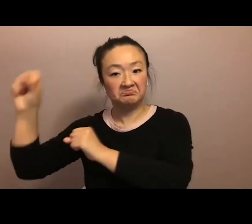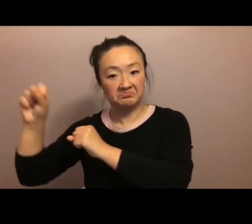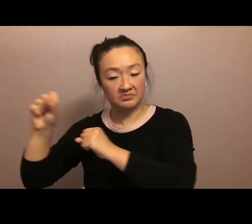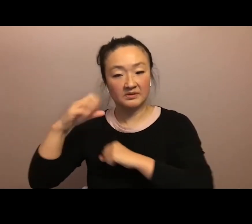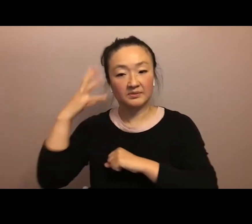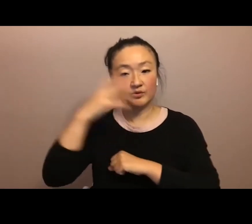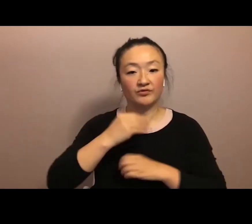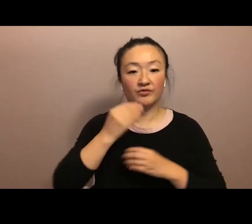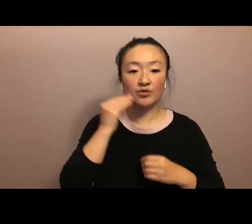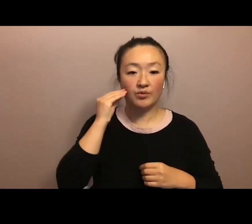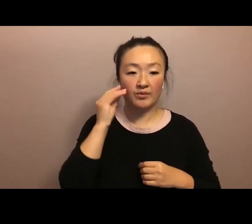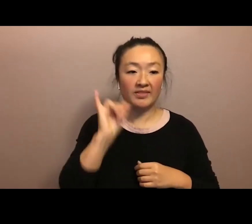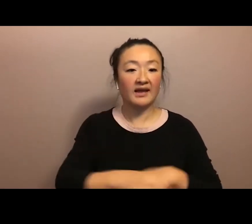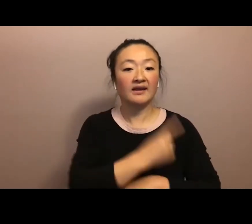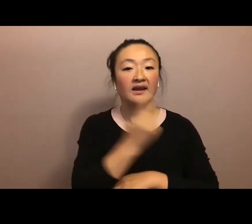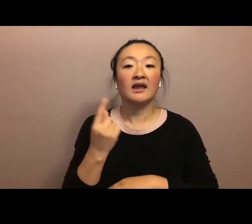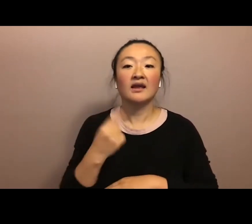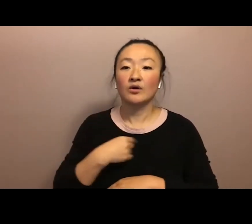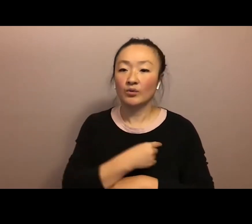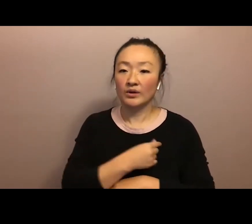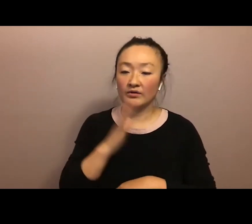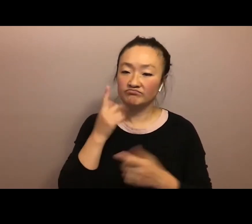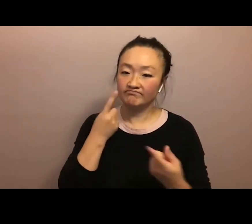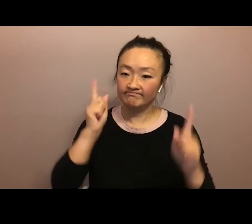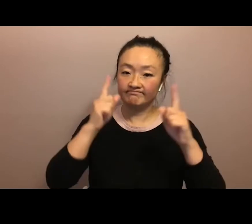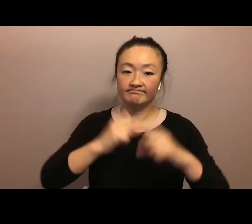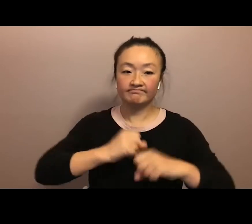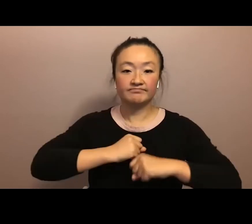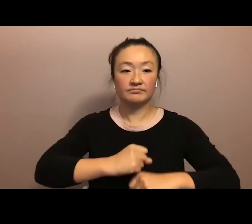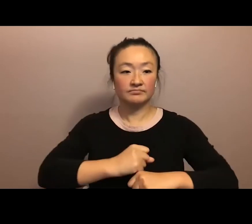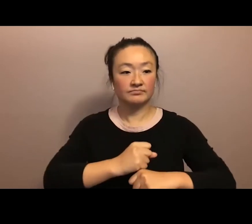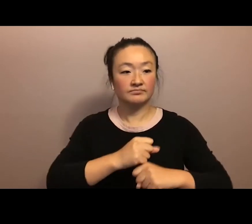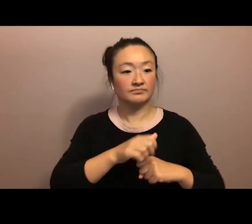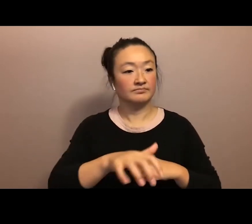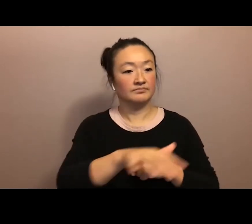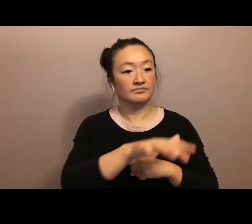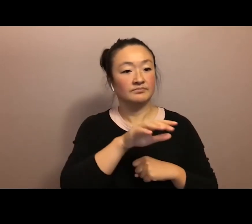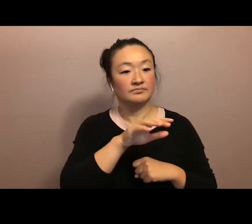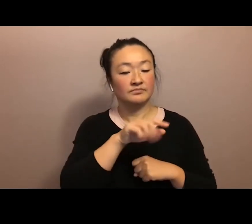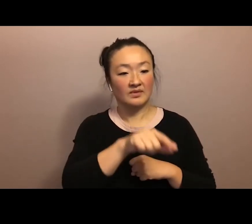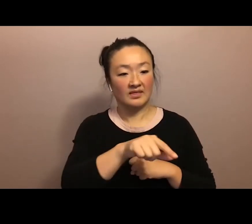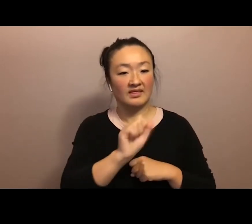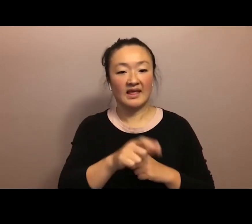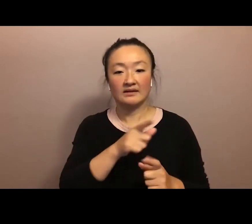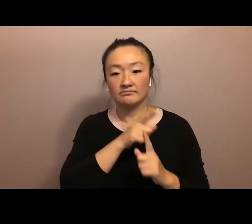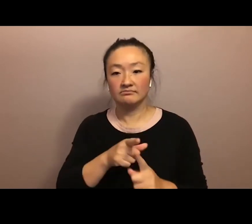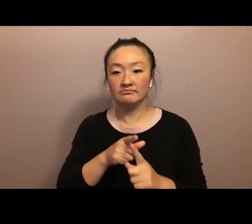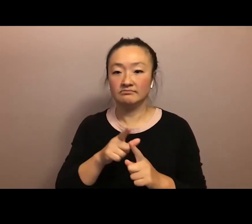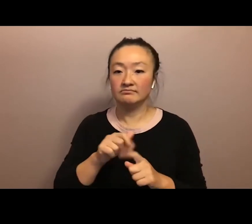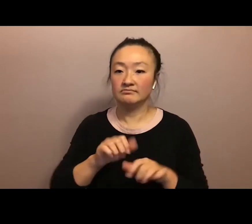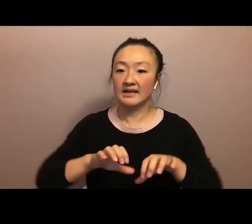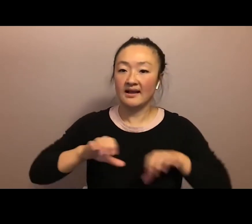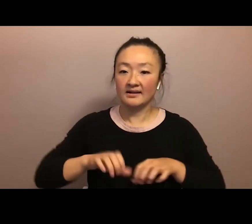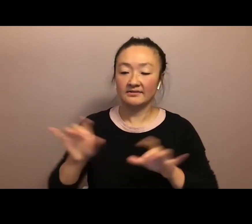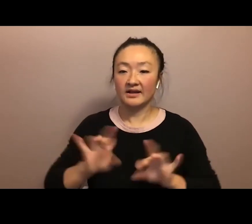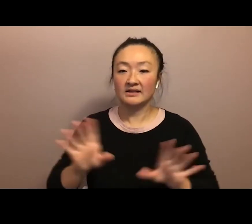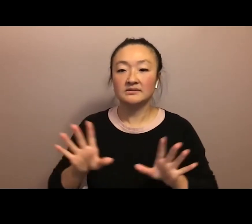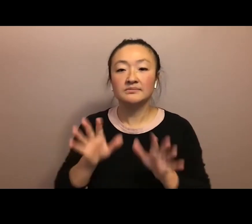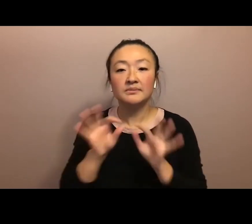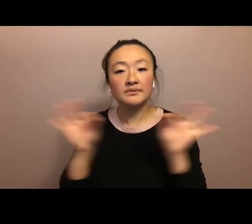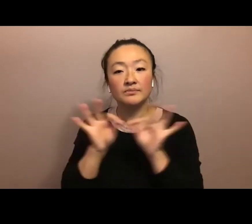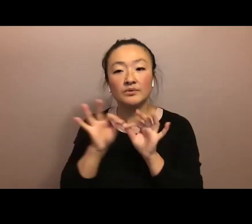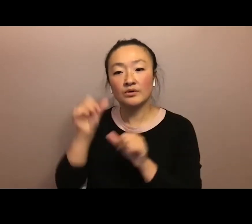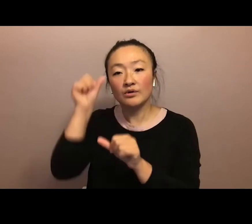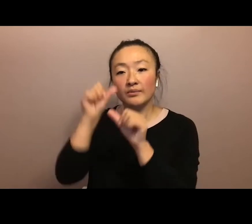that day, we will have succeeded in protecting our mauna from this specific act of violence. But perhaps we should also remember